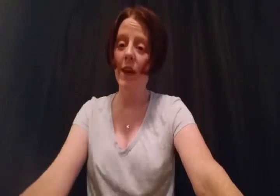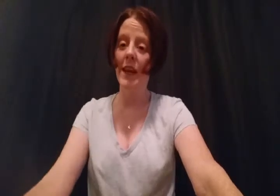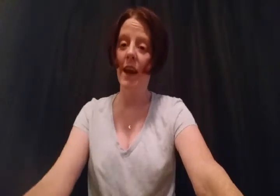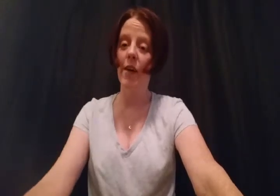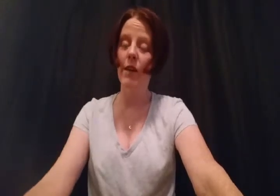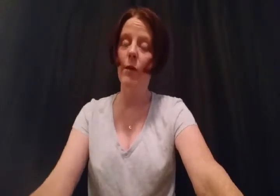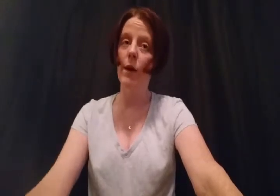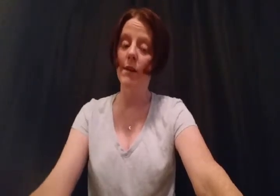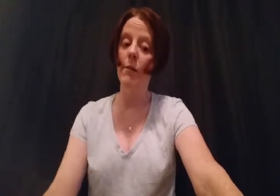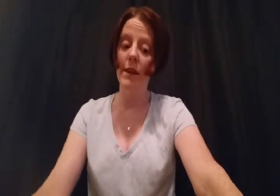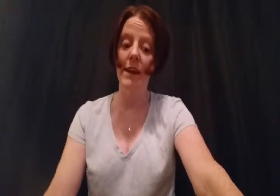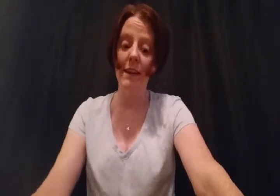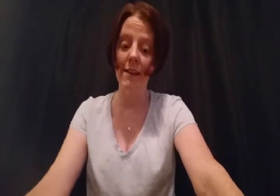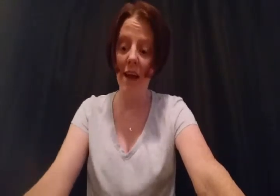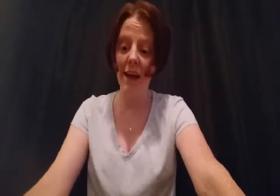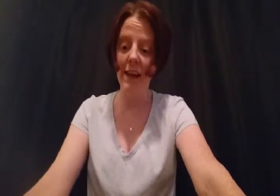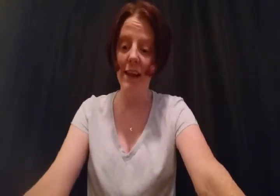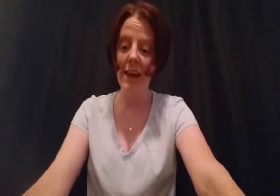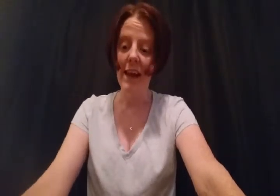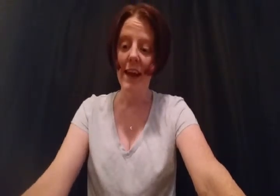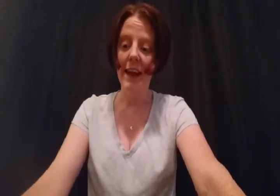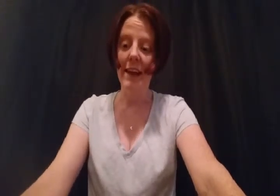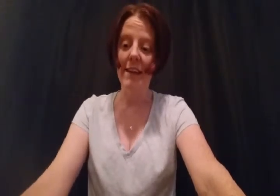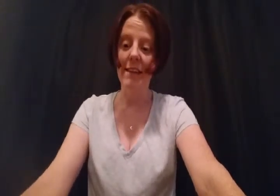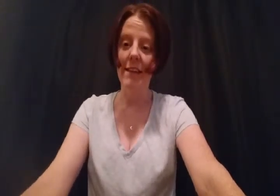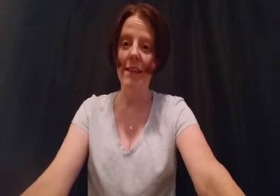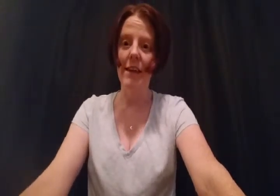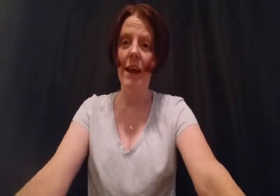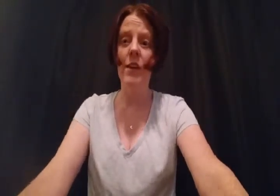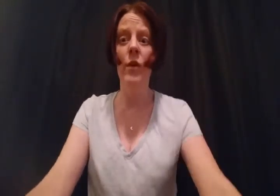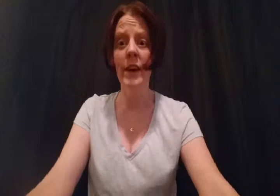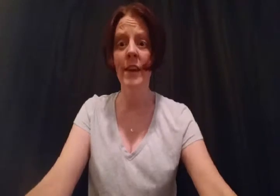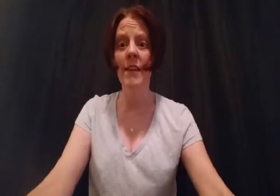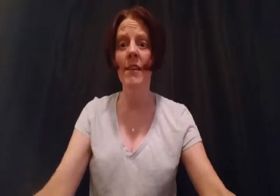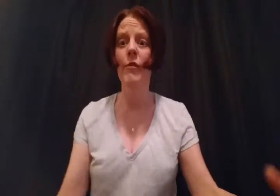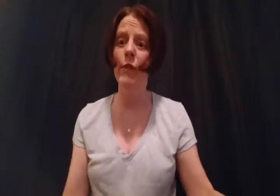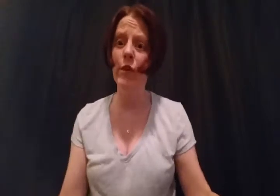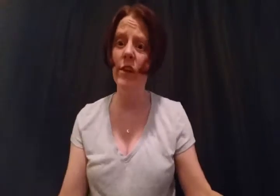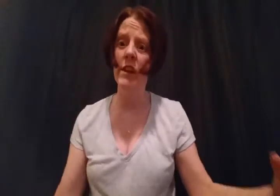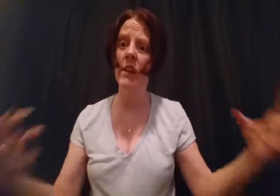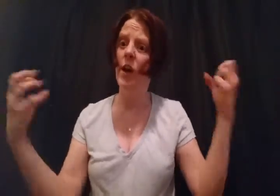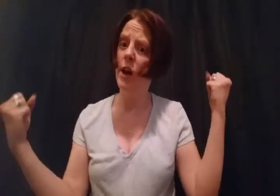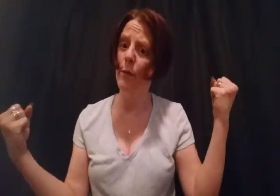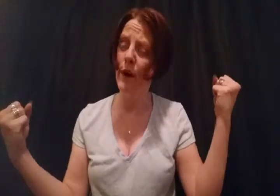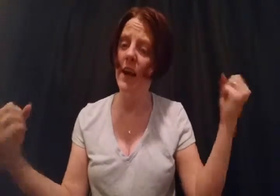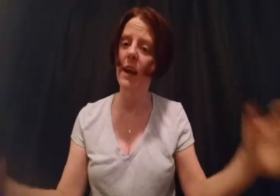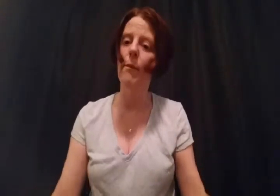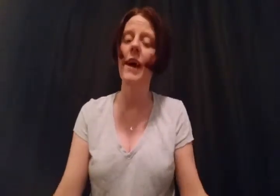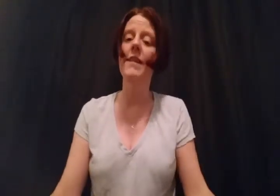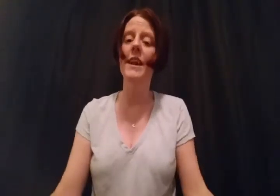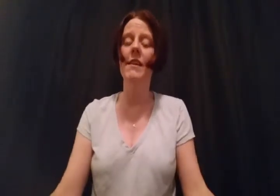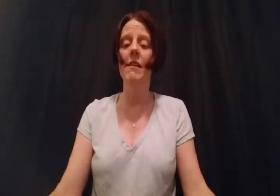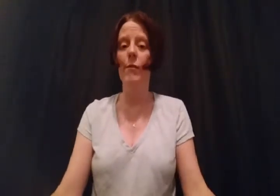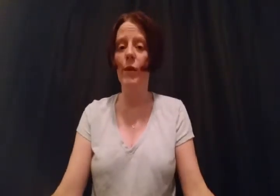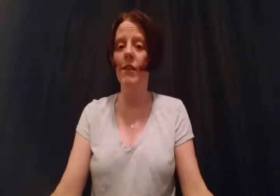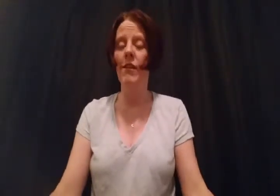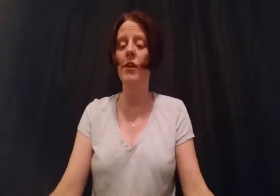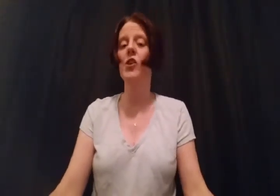once finding out it wasn't midnight sun is annoyance, confusion, a little heartbreak, but then I did some research